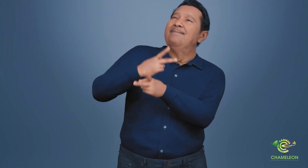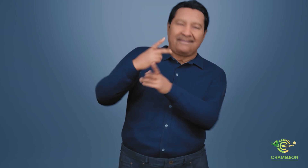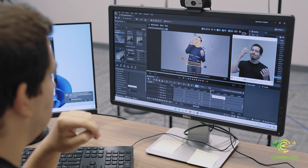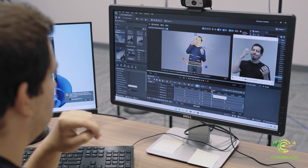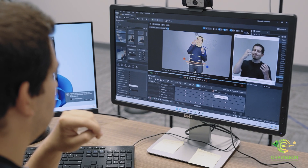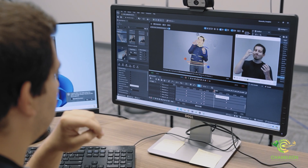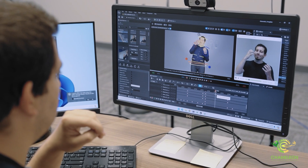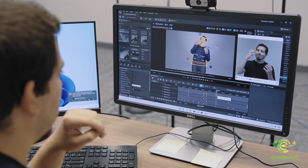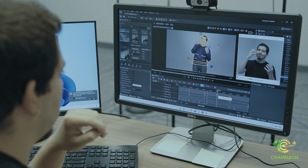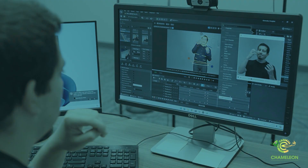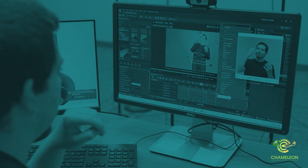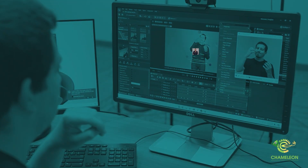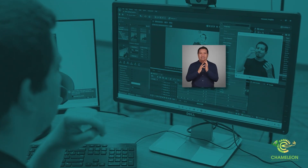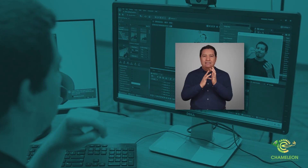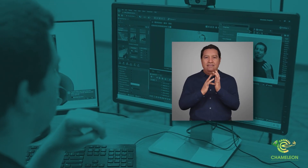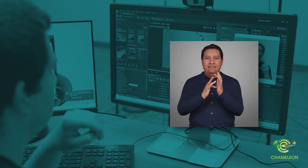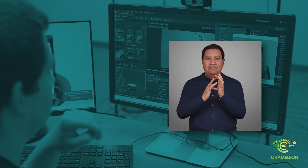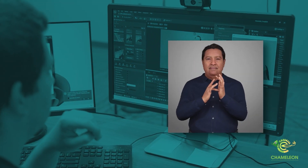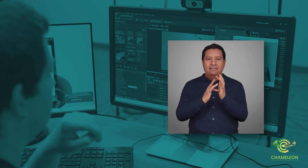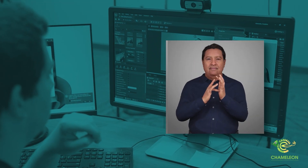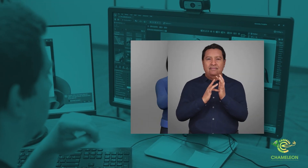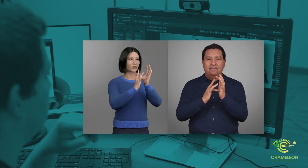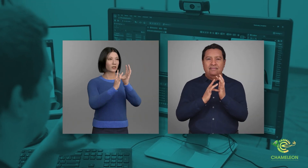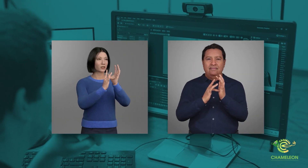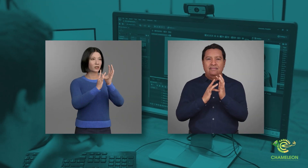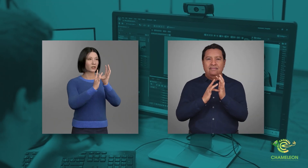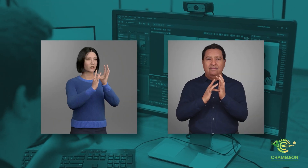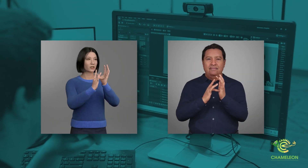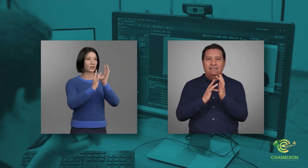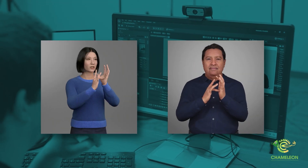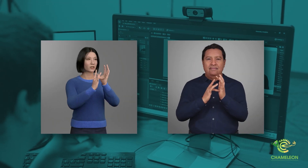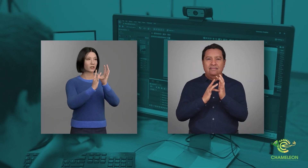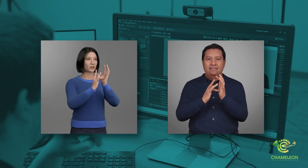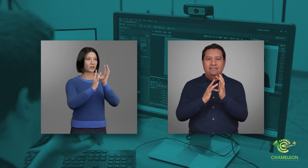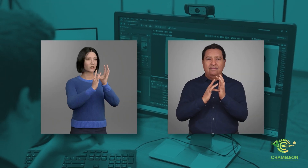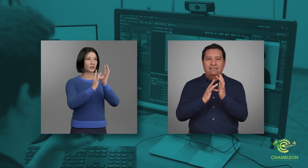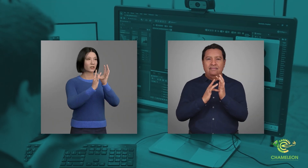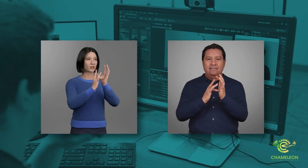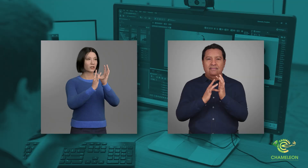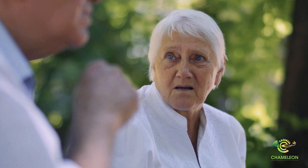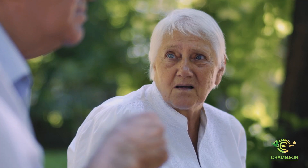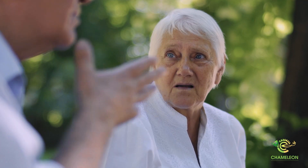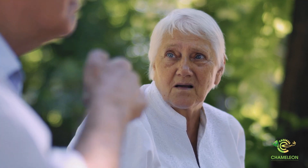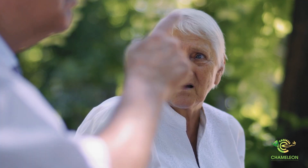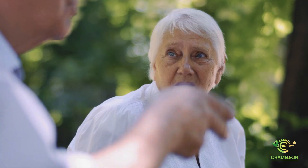The impact of Chameleon is profound. It makes the translation process more efficient, accurate